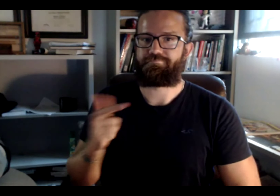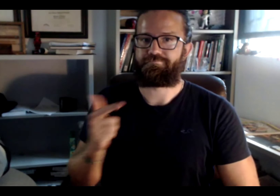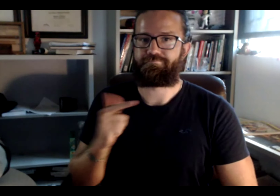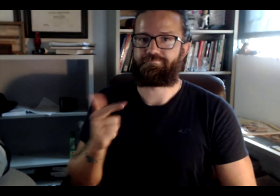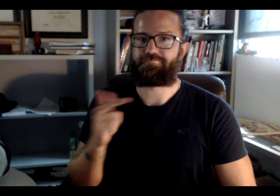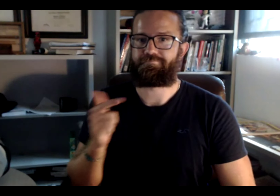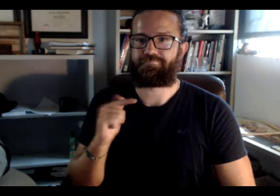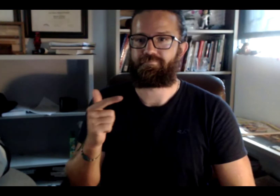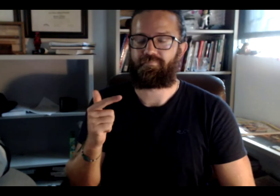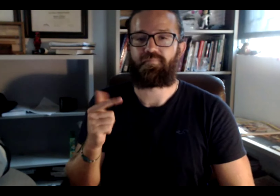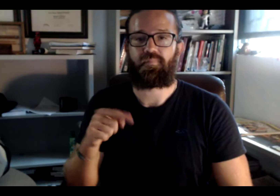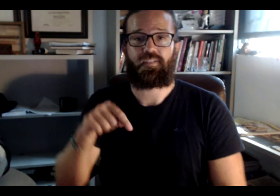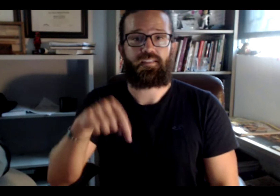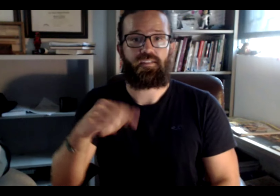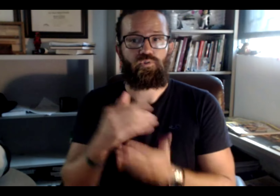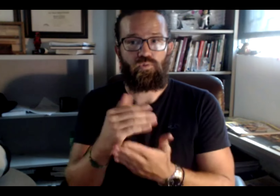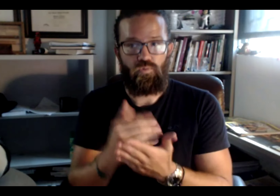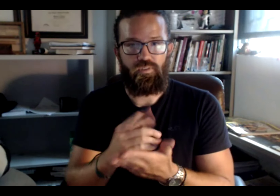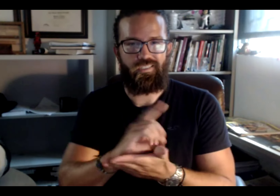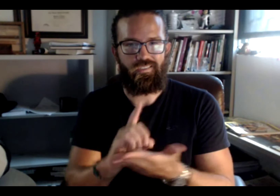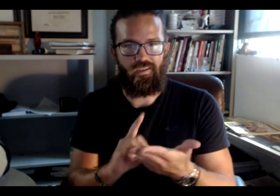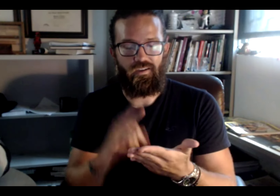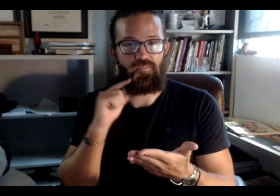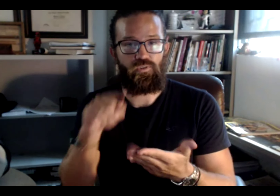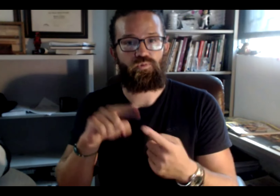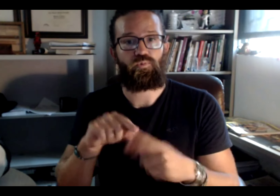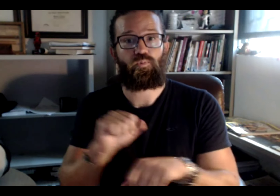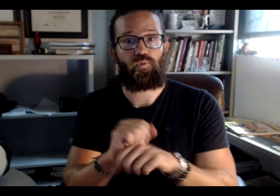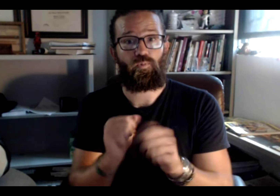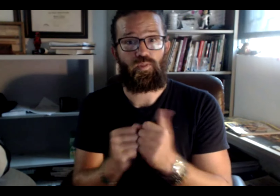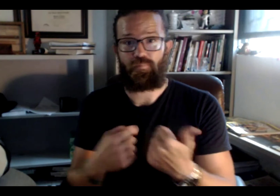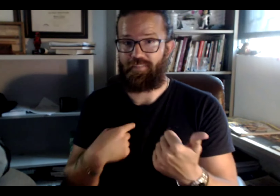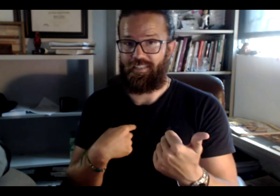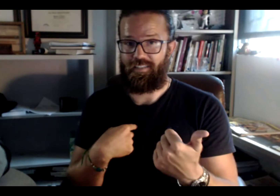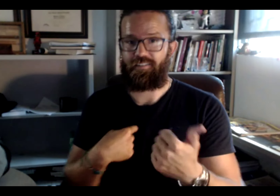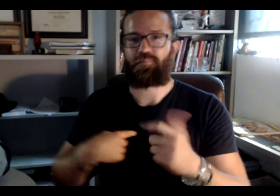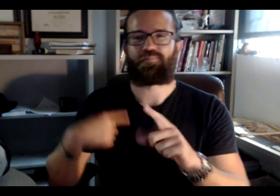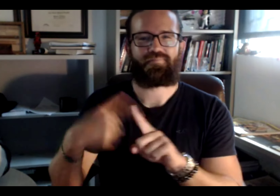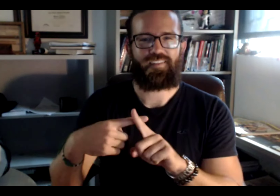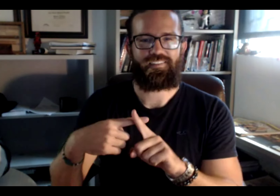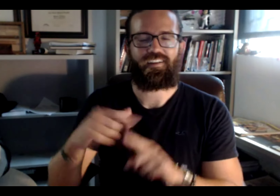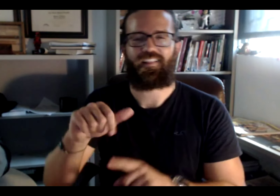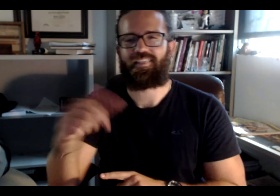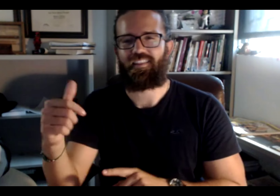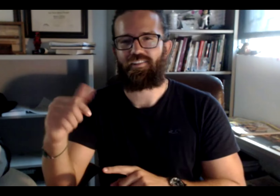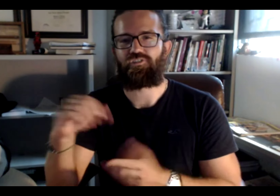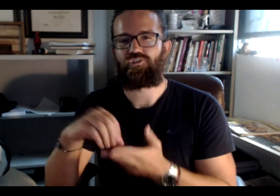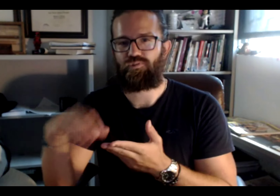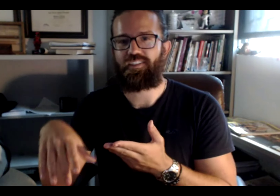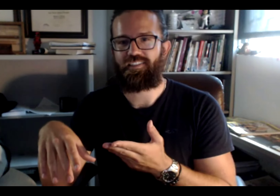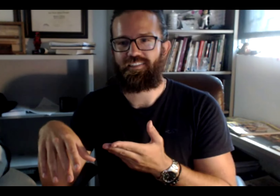instructor and the student separately, or this one is going to be designed that you'll be working with me,